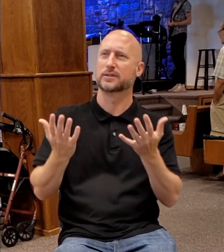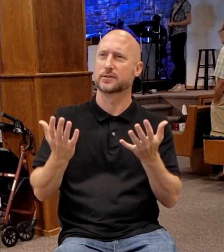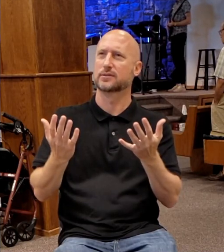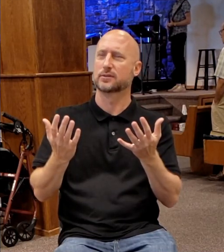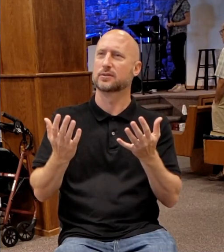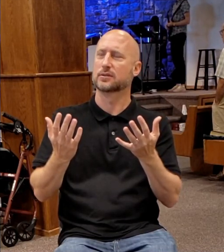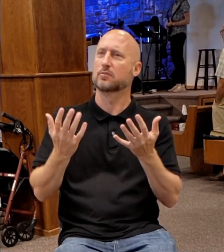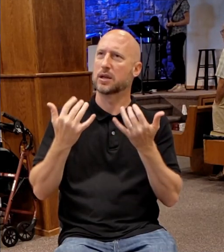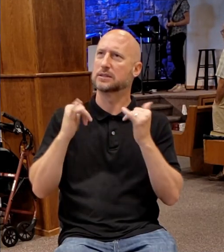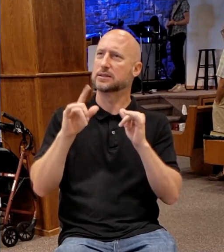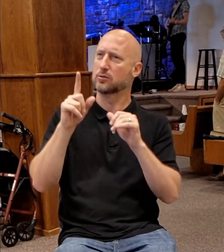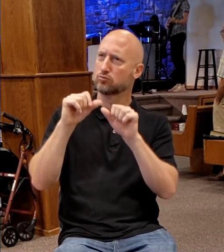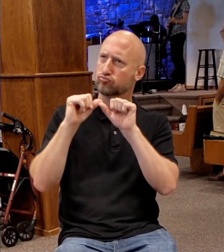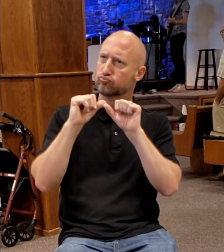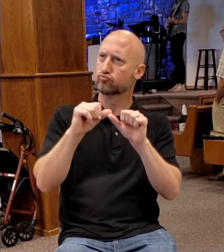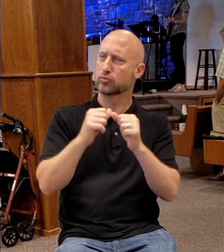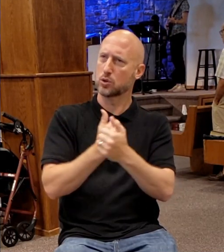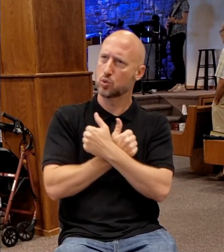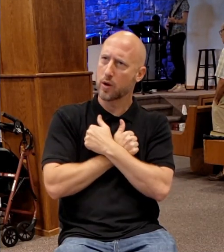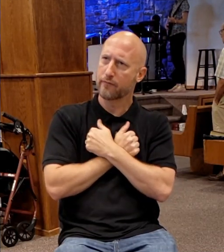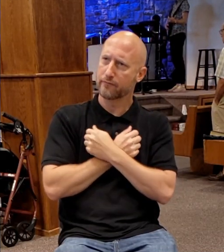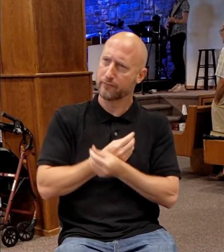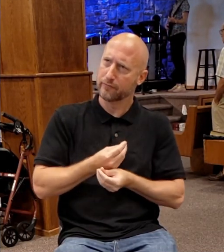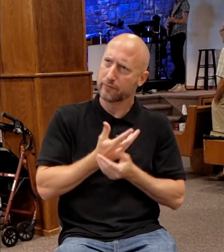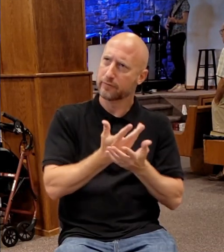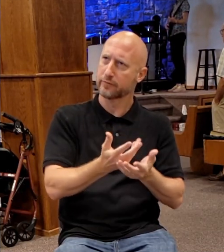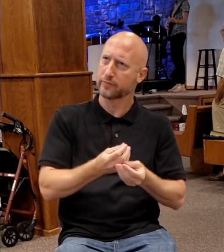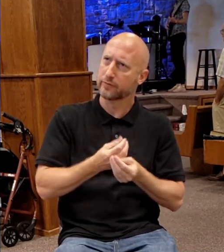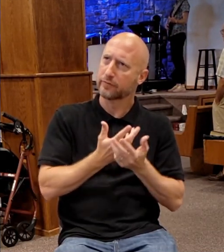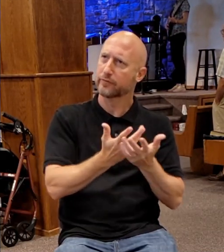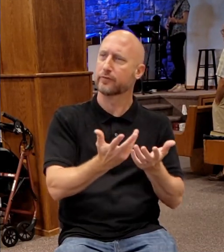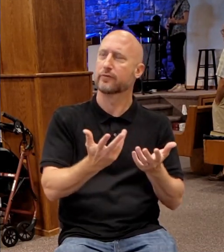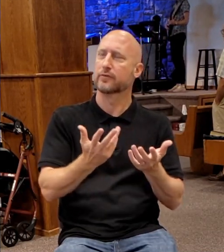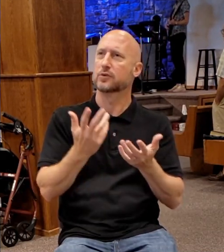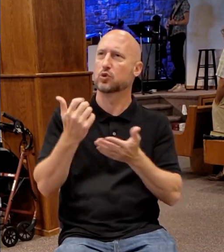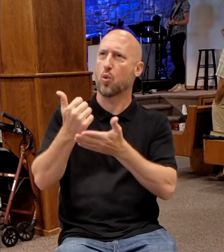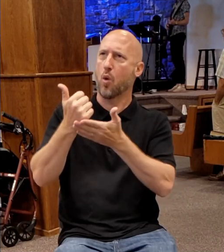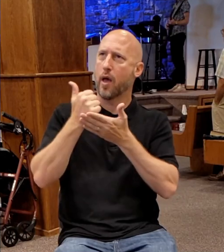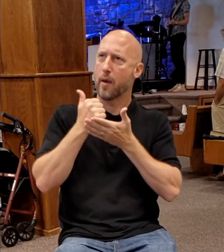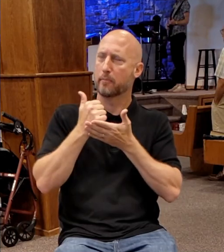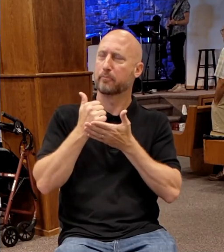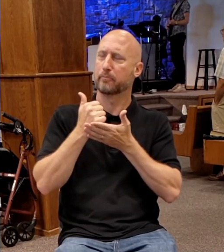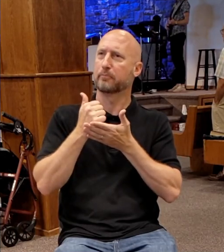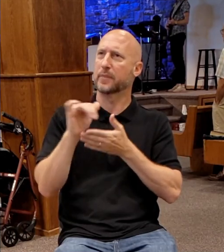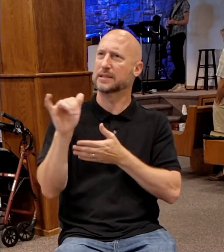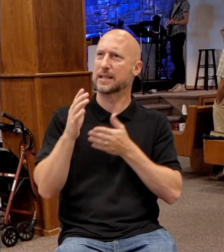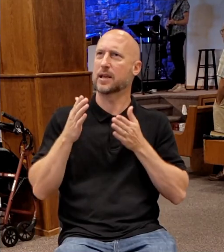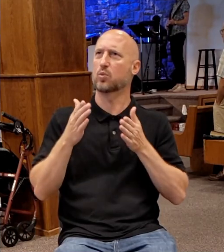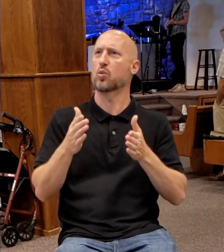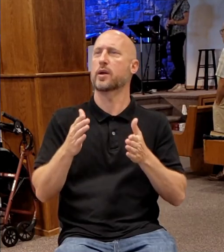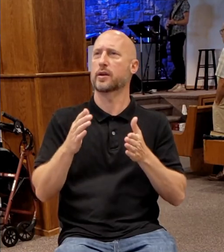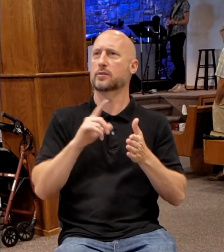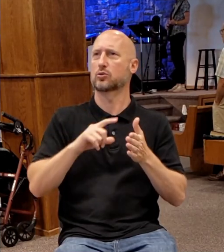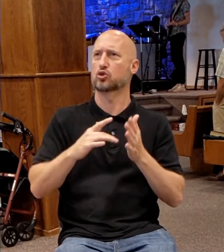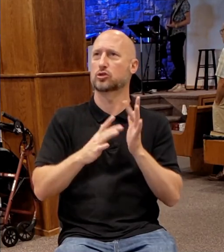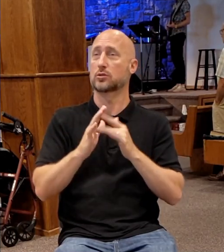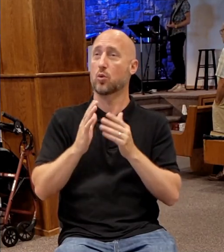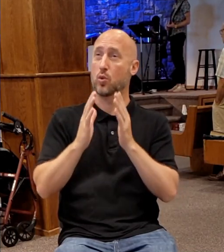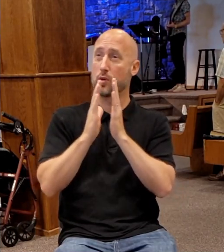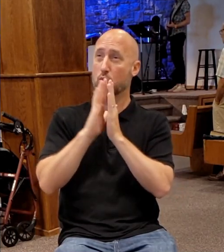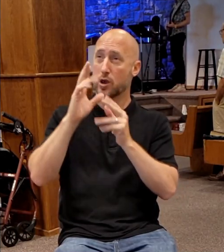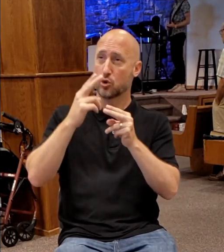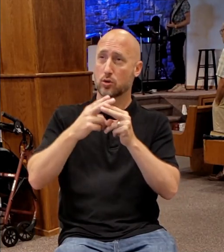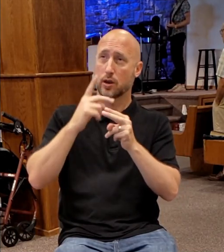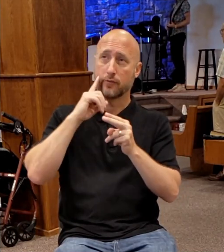yet you continue to love. Grant that to us, Lord Jesus. We look to you and we pray in your name and for your glory.